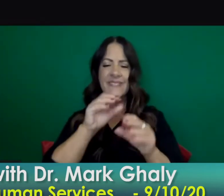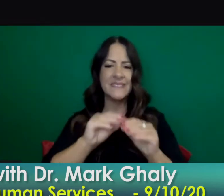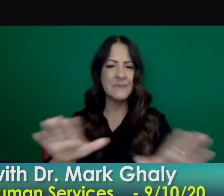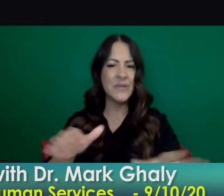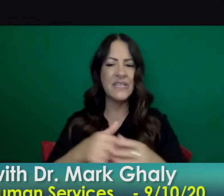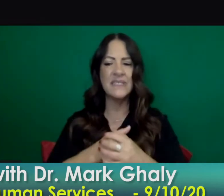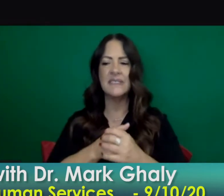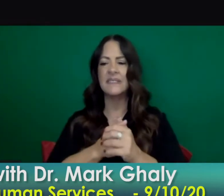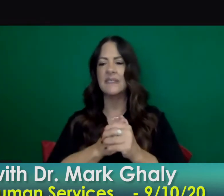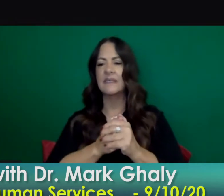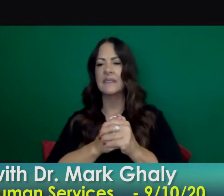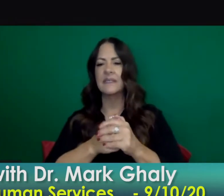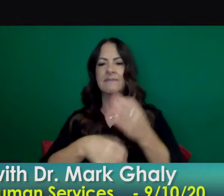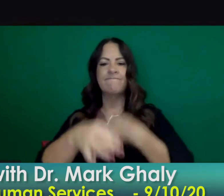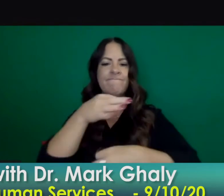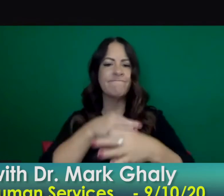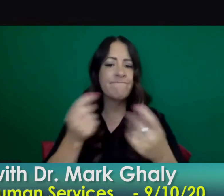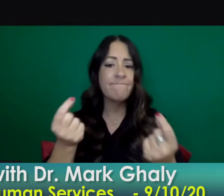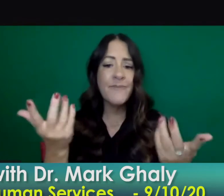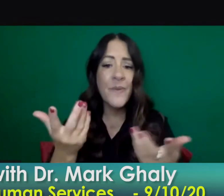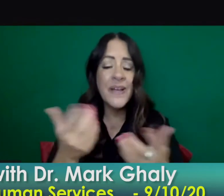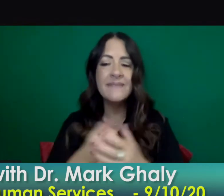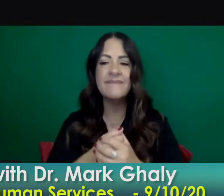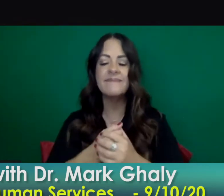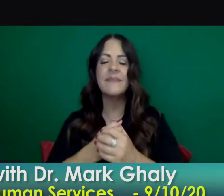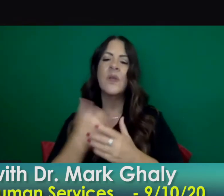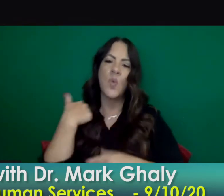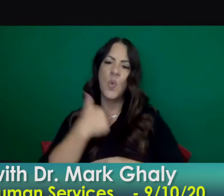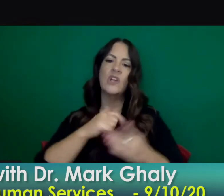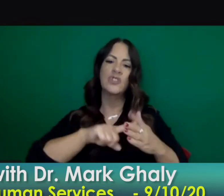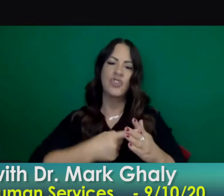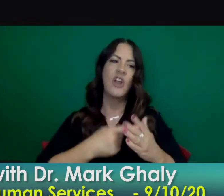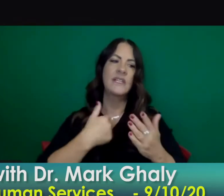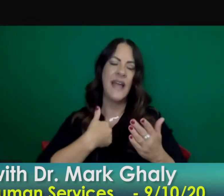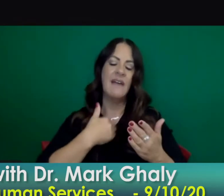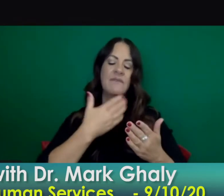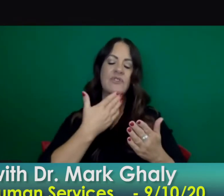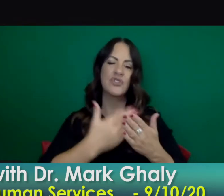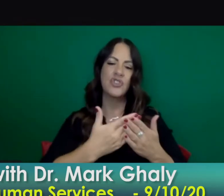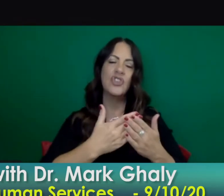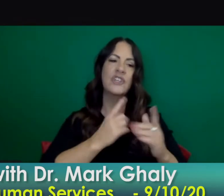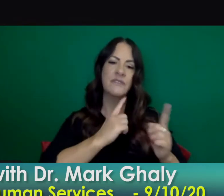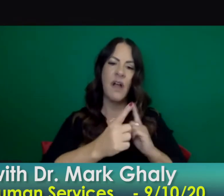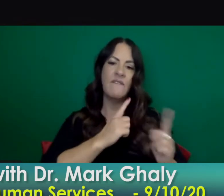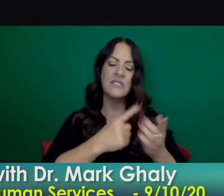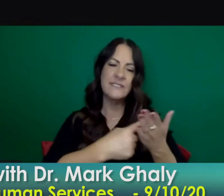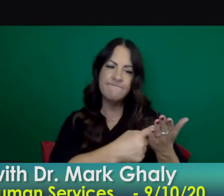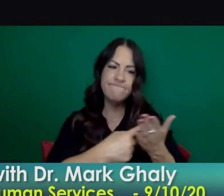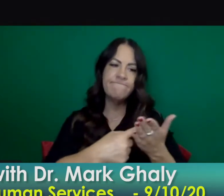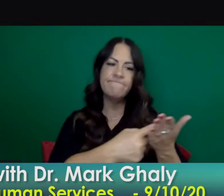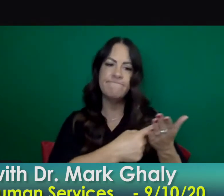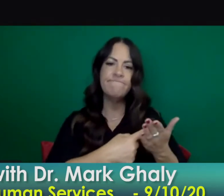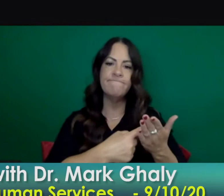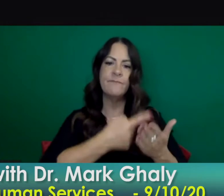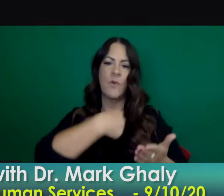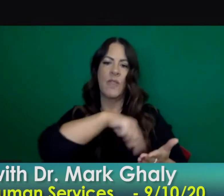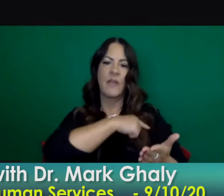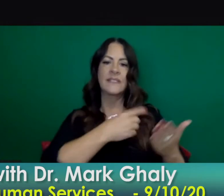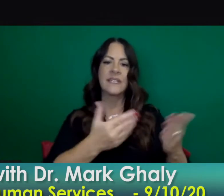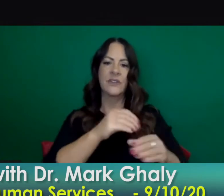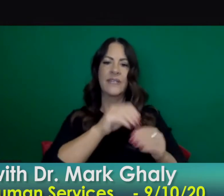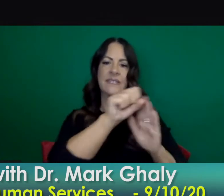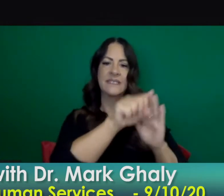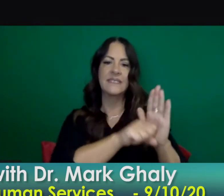have in place and the state is beginning conversations with our long or continuing conversations i should say with local